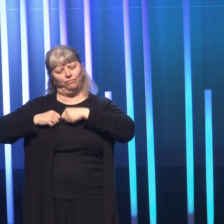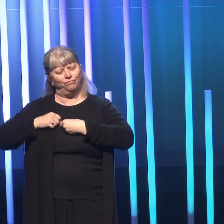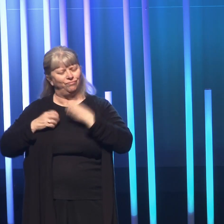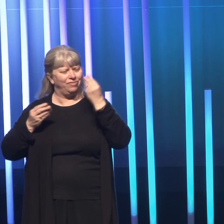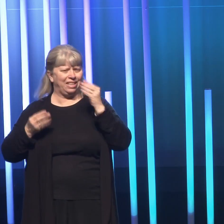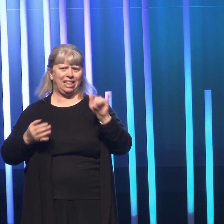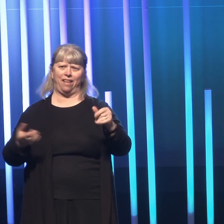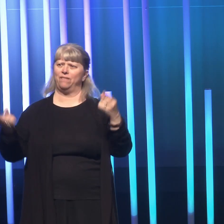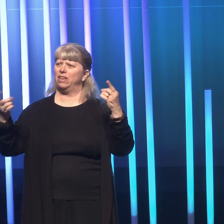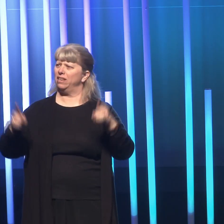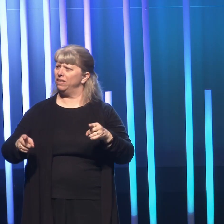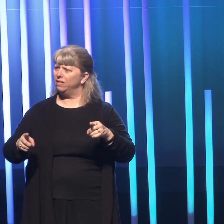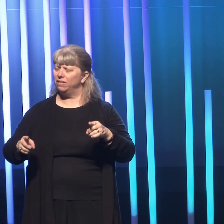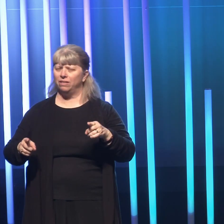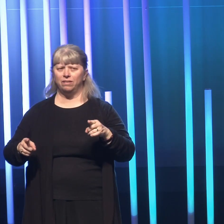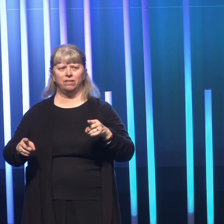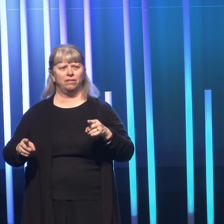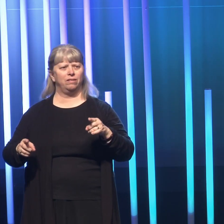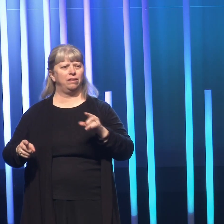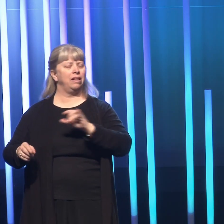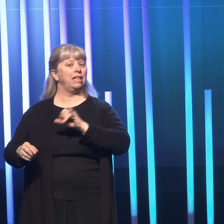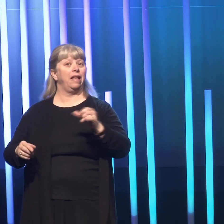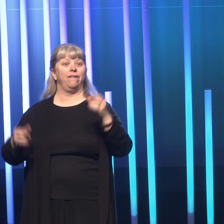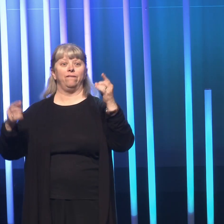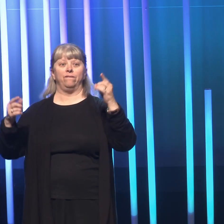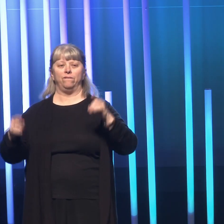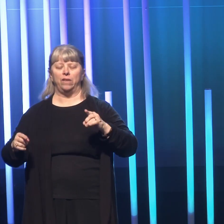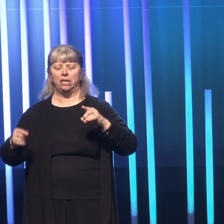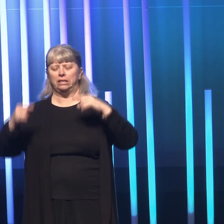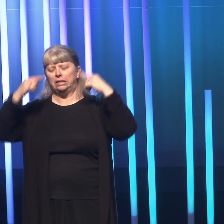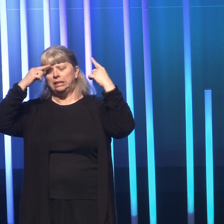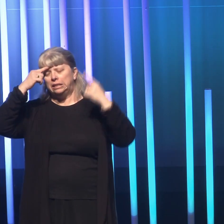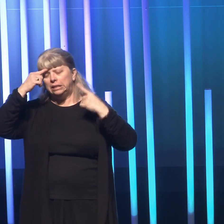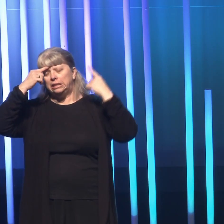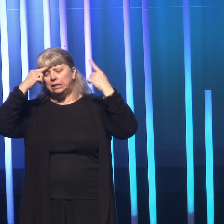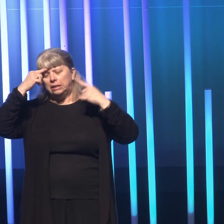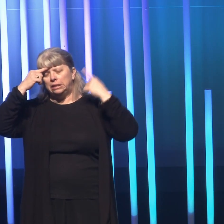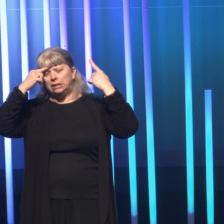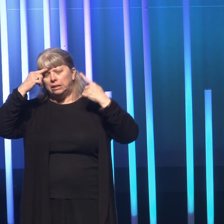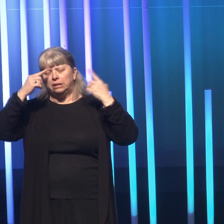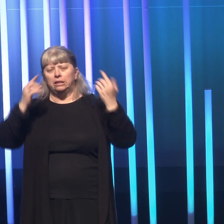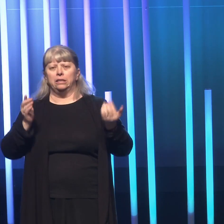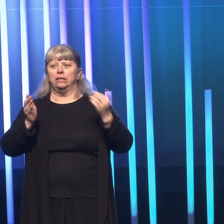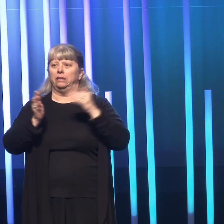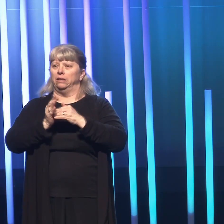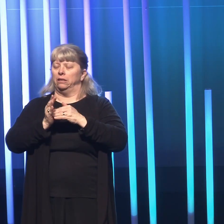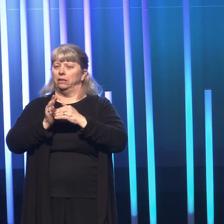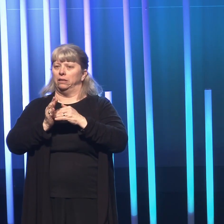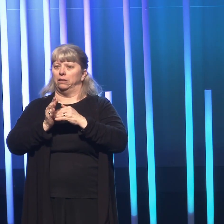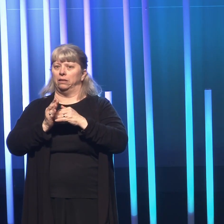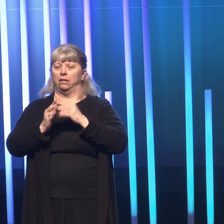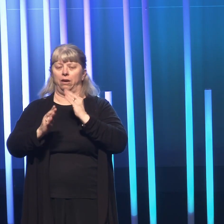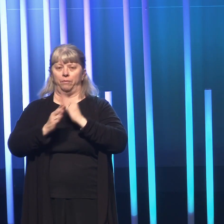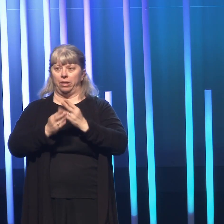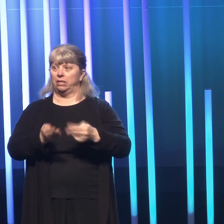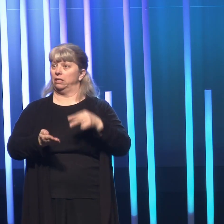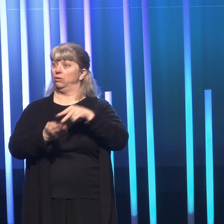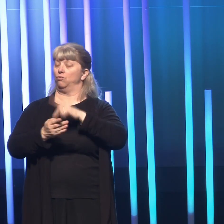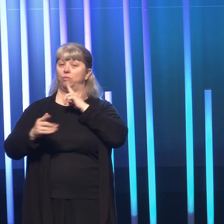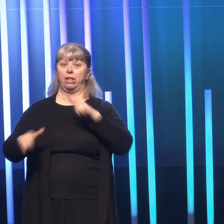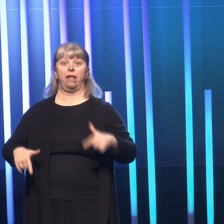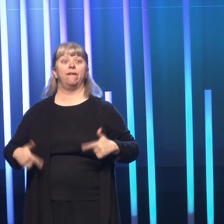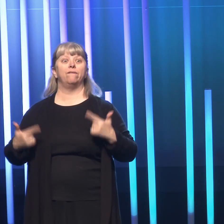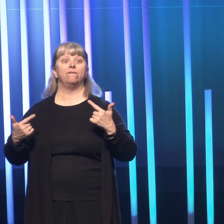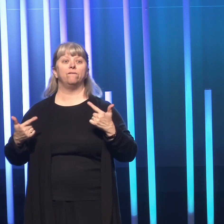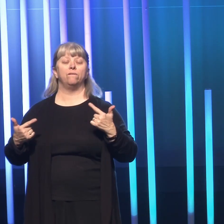think of this event. Just as the event was replaying in my vision, I got up off the bus, this happened in real life,